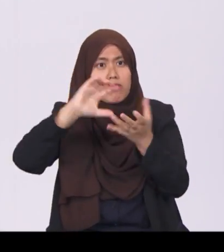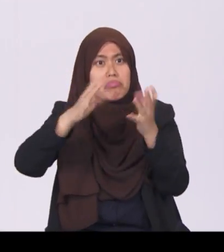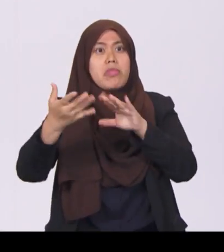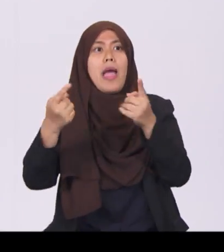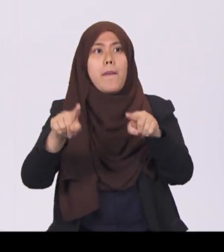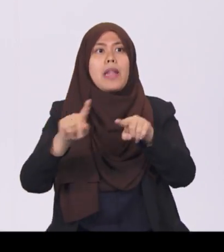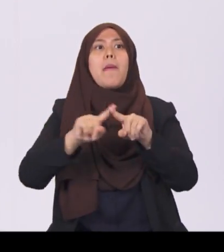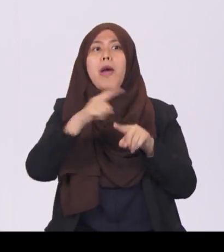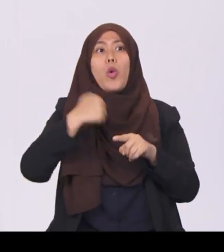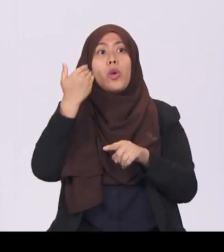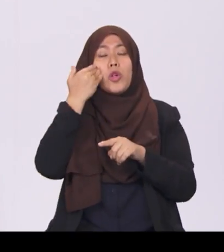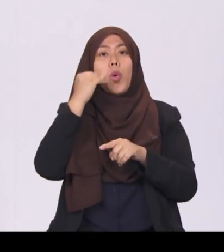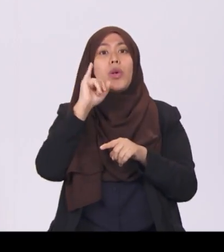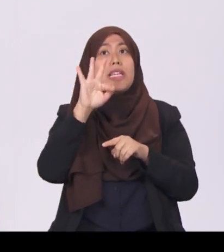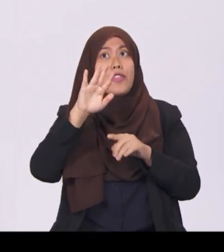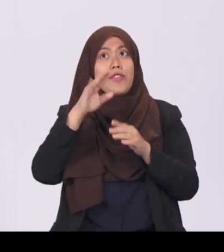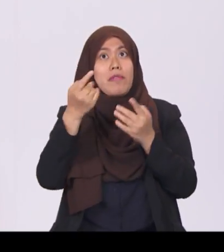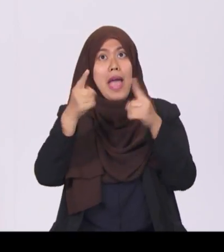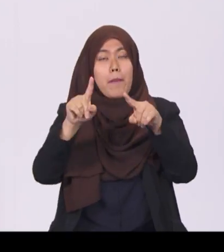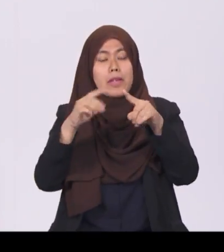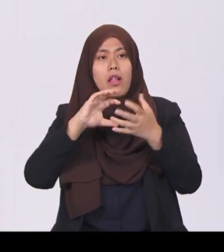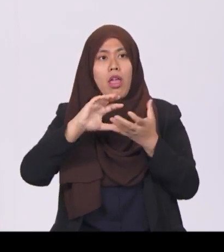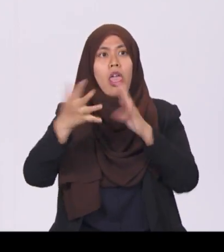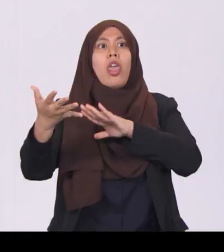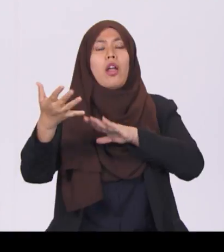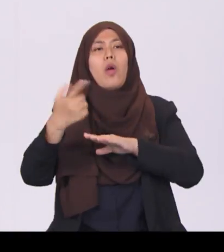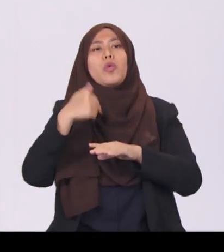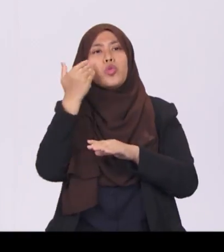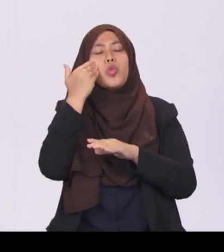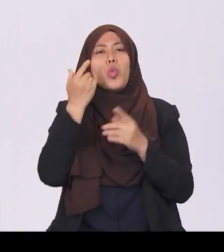we will be able to weather the storm because we have our reserves.